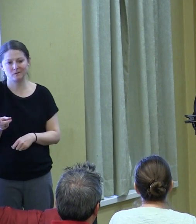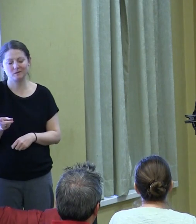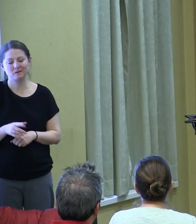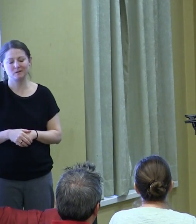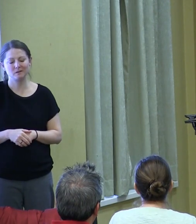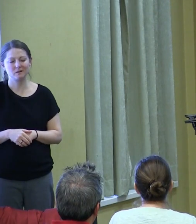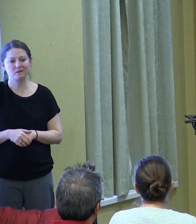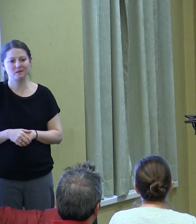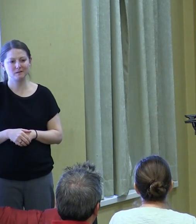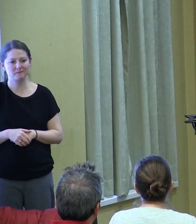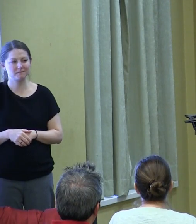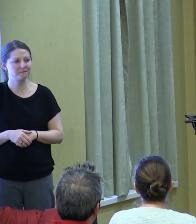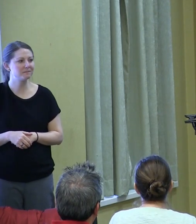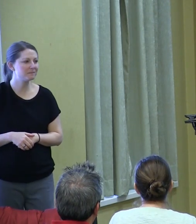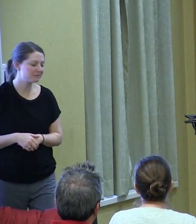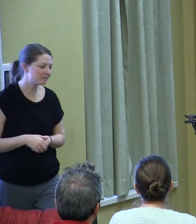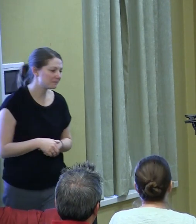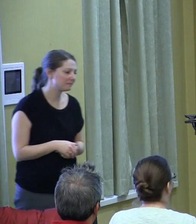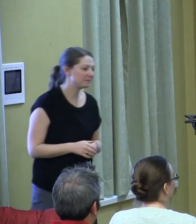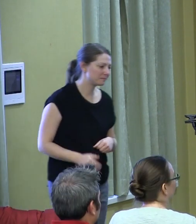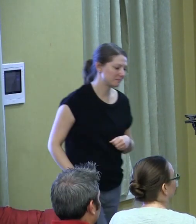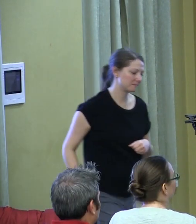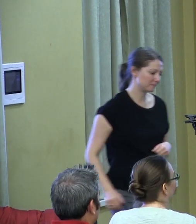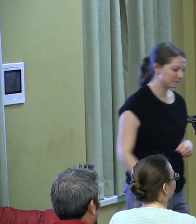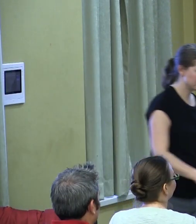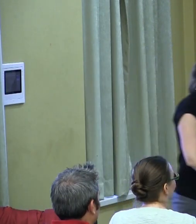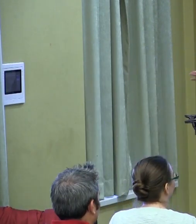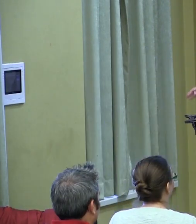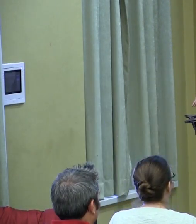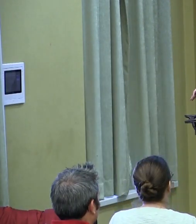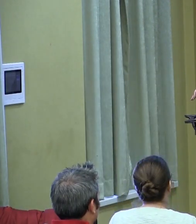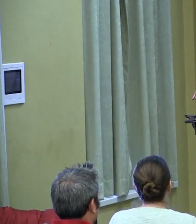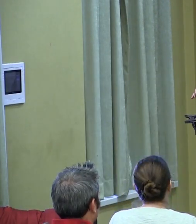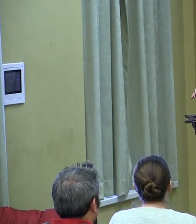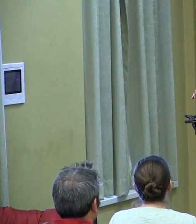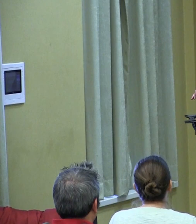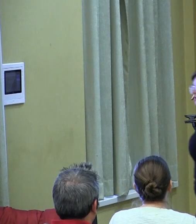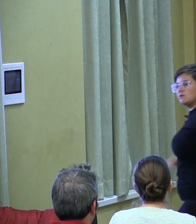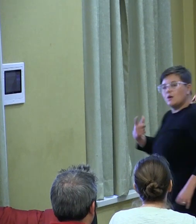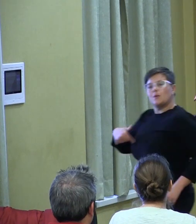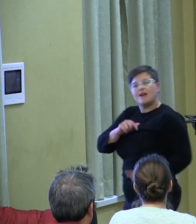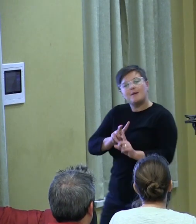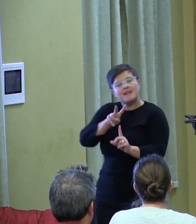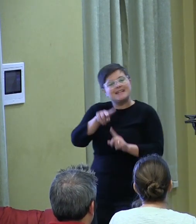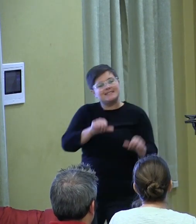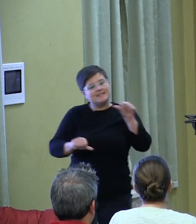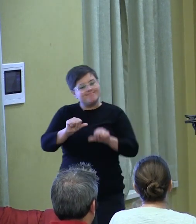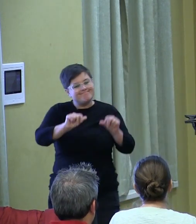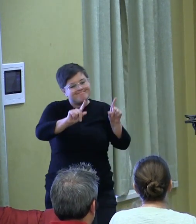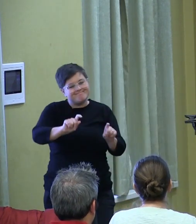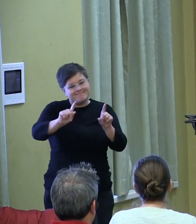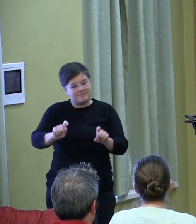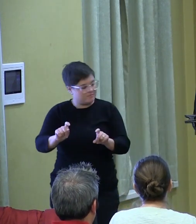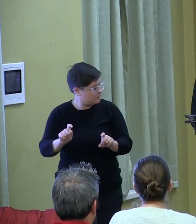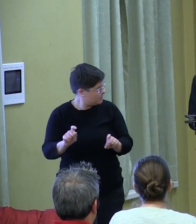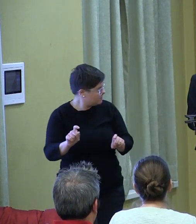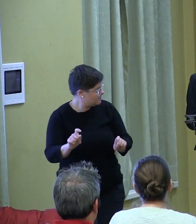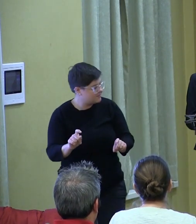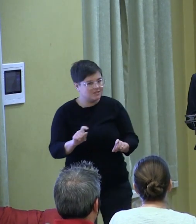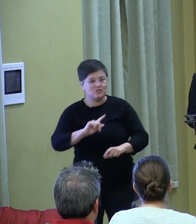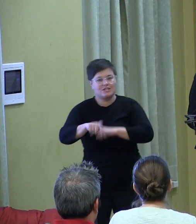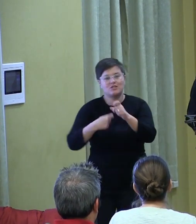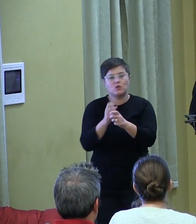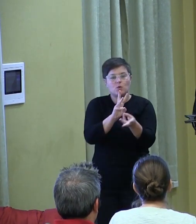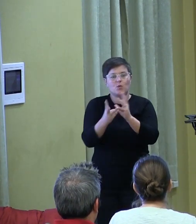So, we employ scientific inquiry not just to change the world to meet our needs, but also to reshape our habits